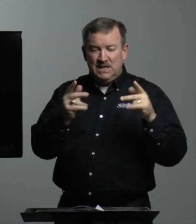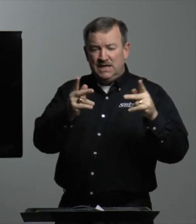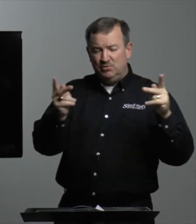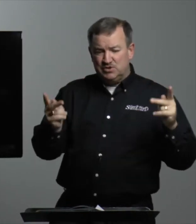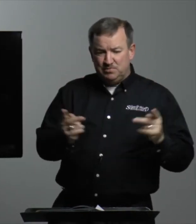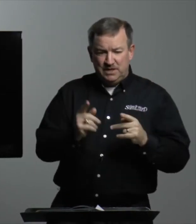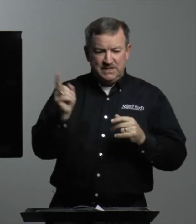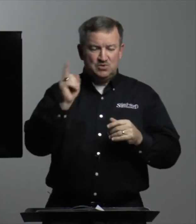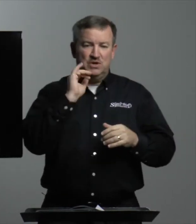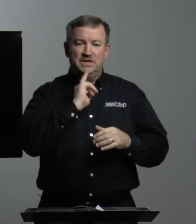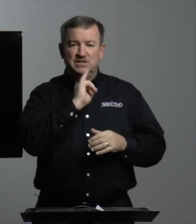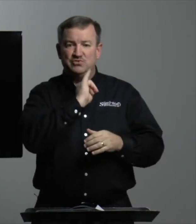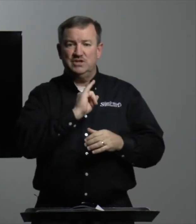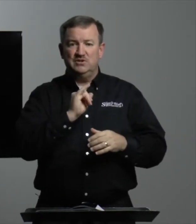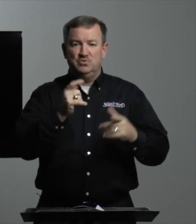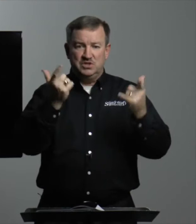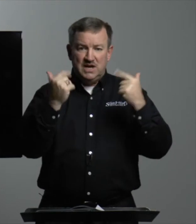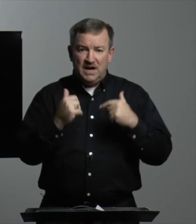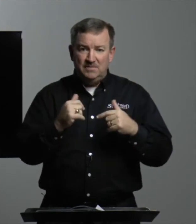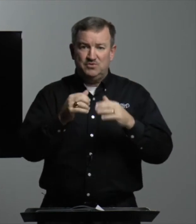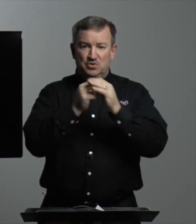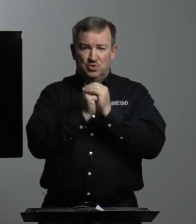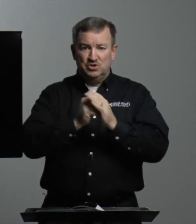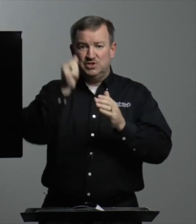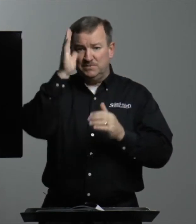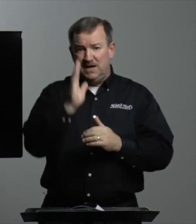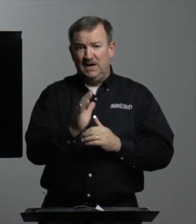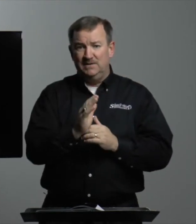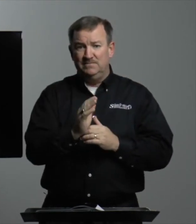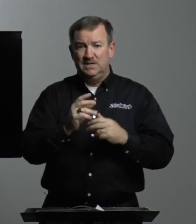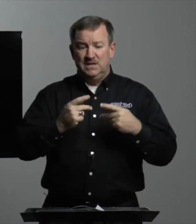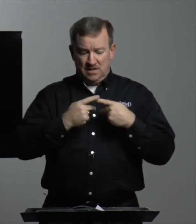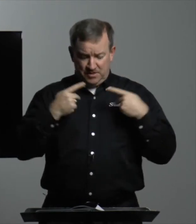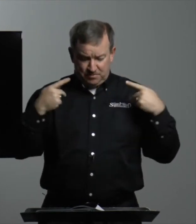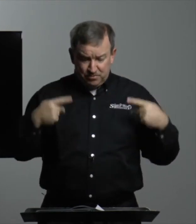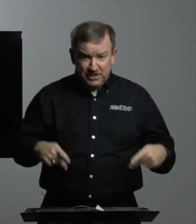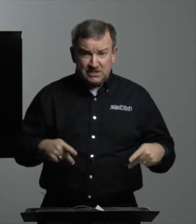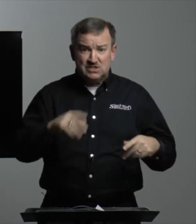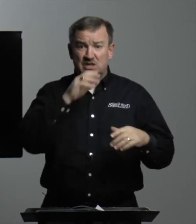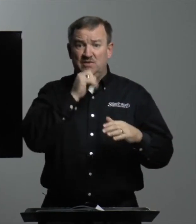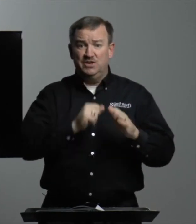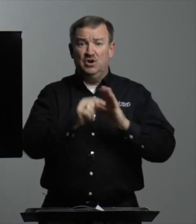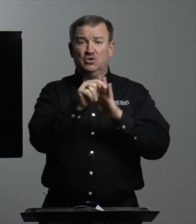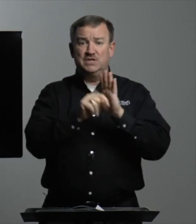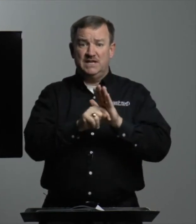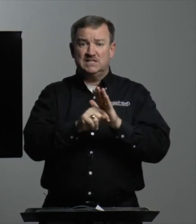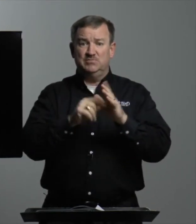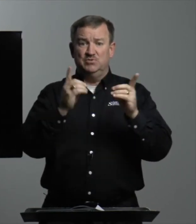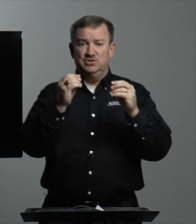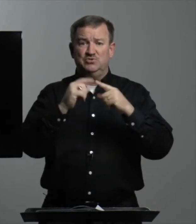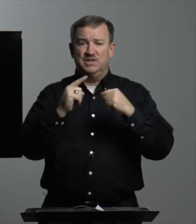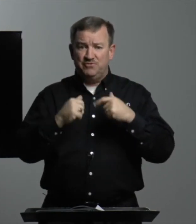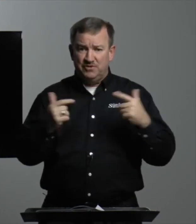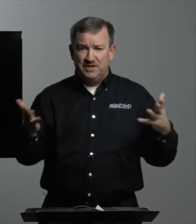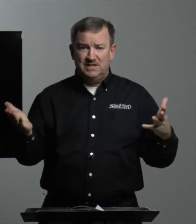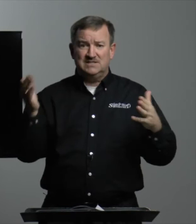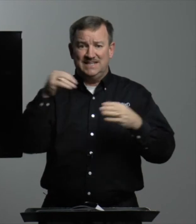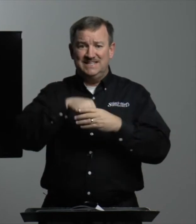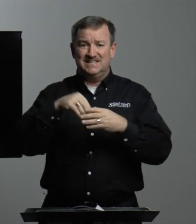It was a place where Israel would come to worship God. The priests of the Old Testament would do different things in